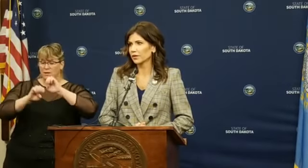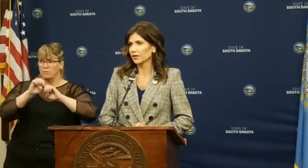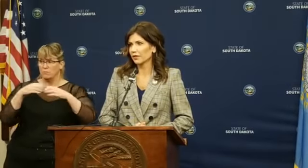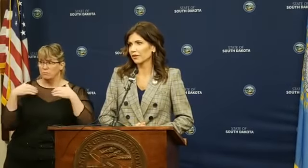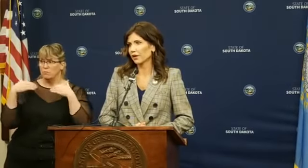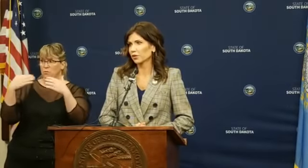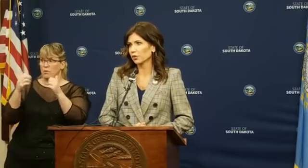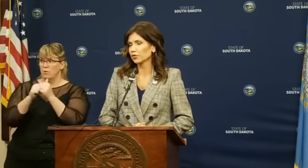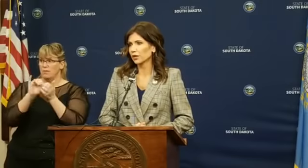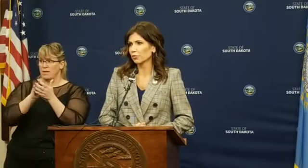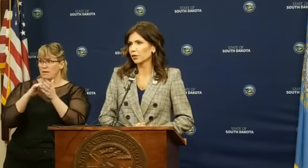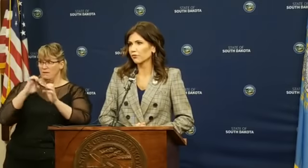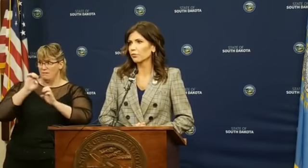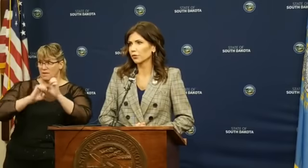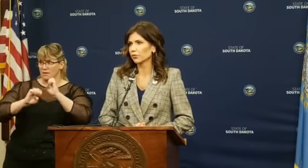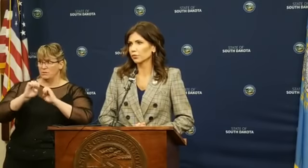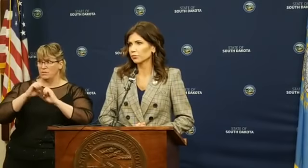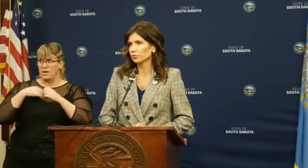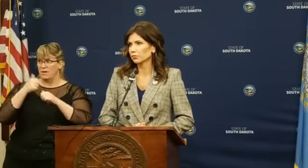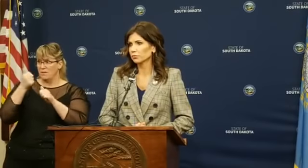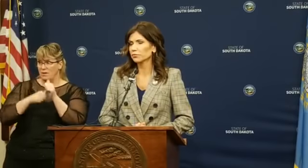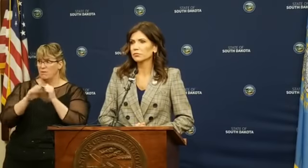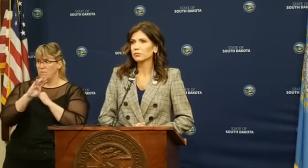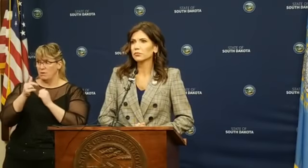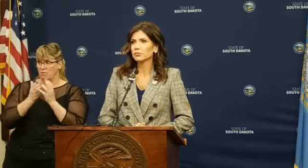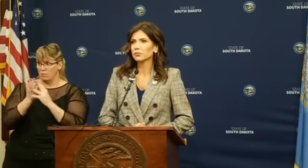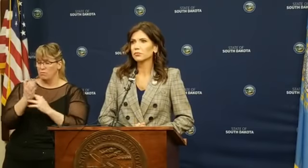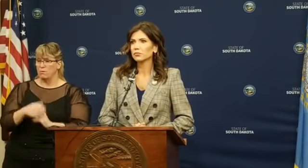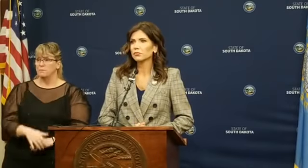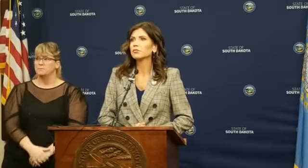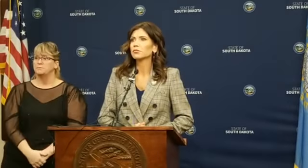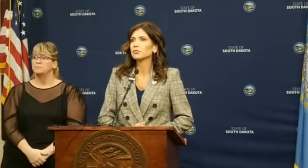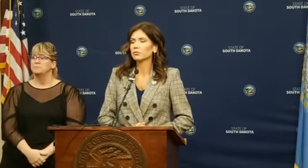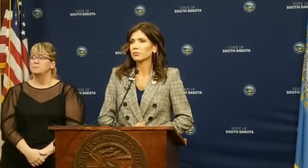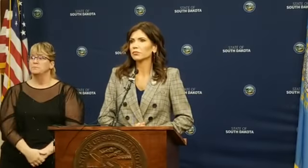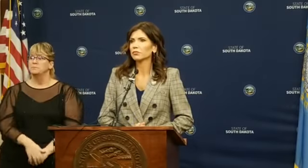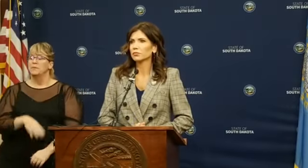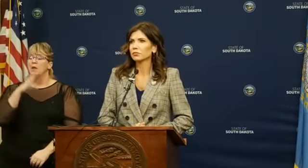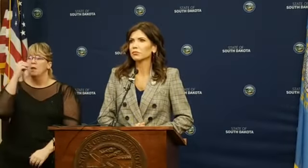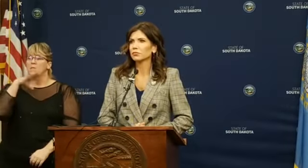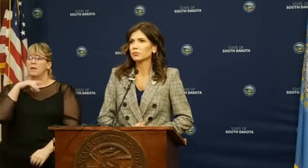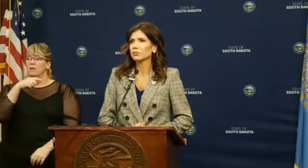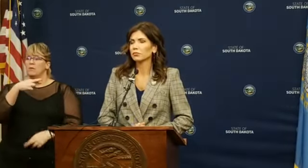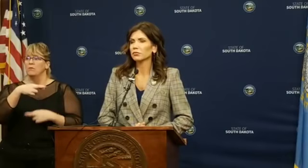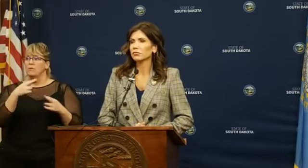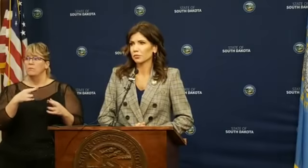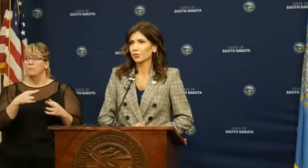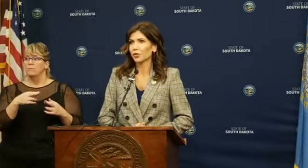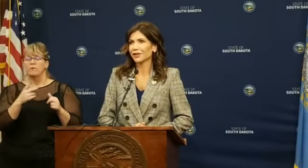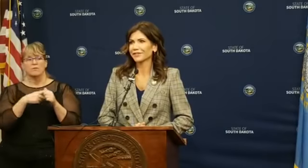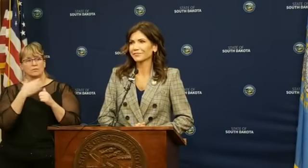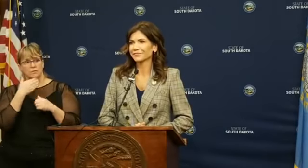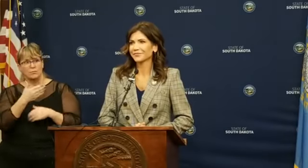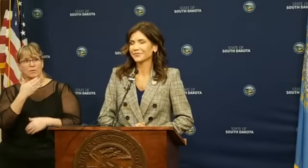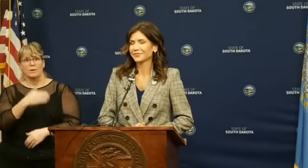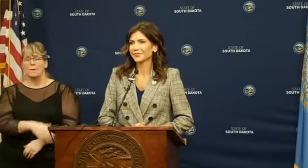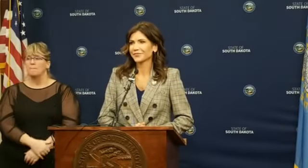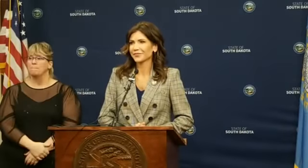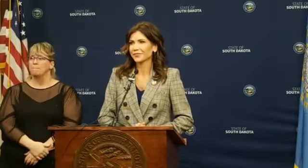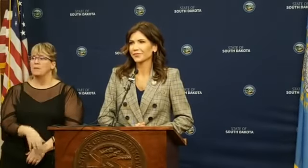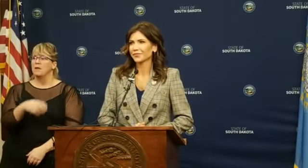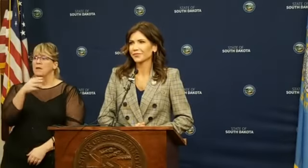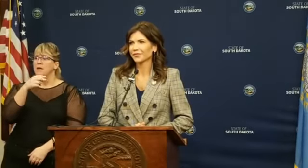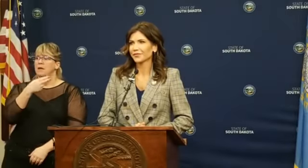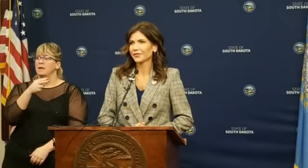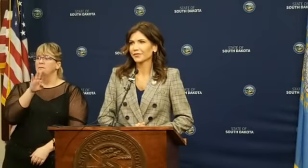forward based on that evaluation that I put every bill through. Governor, no. First off, good morning. Good morning. HB